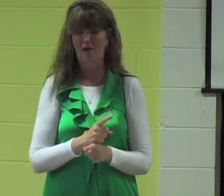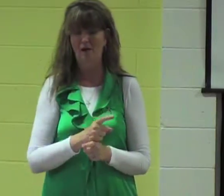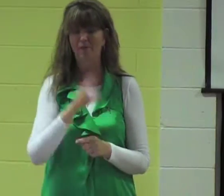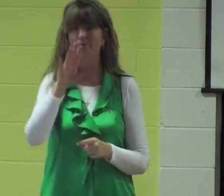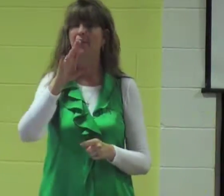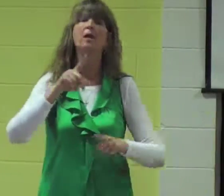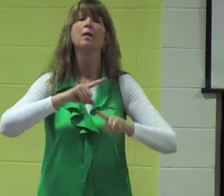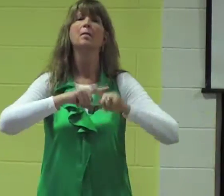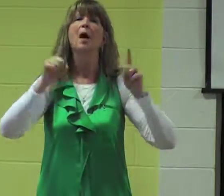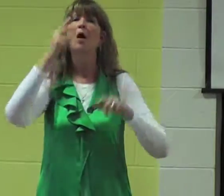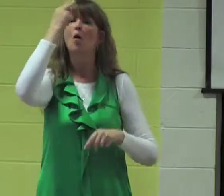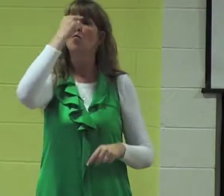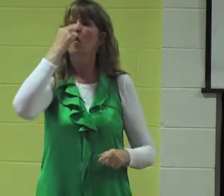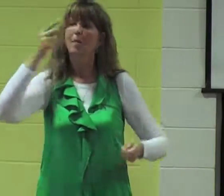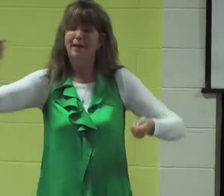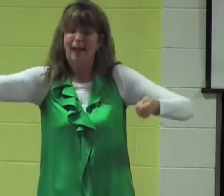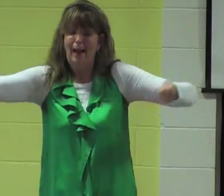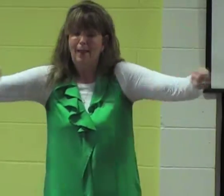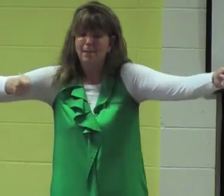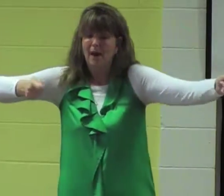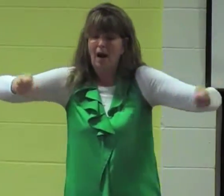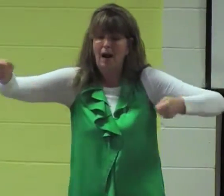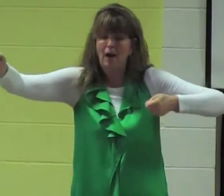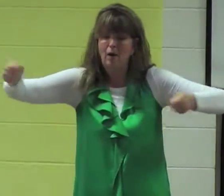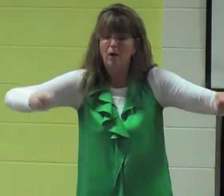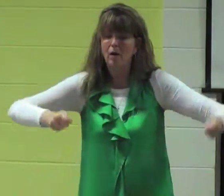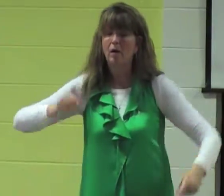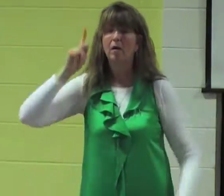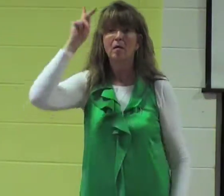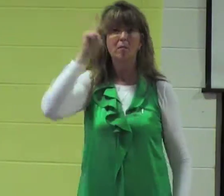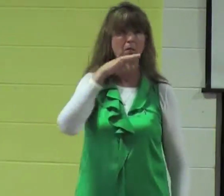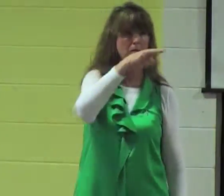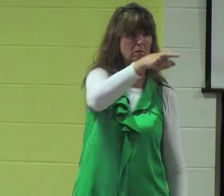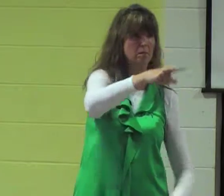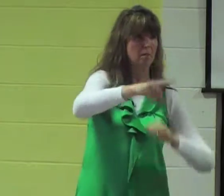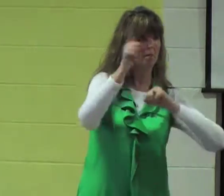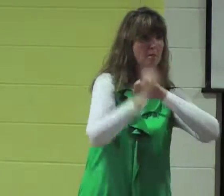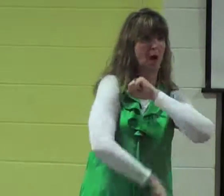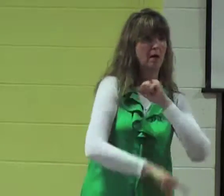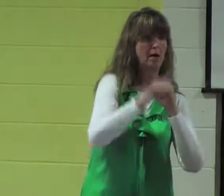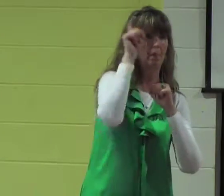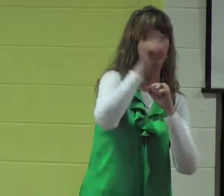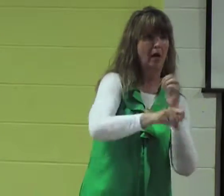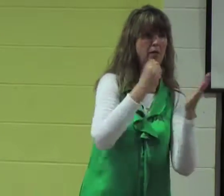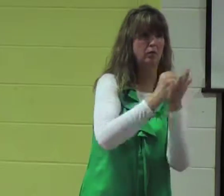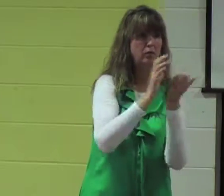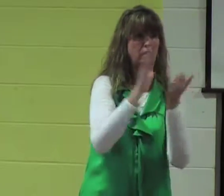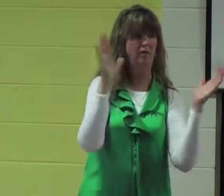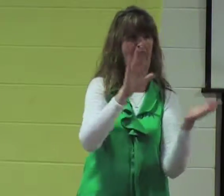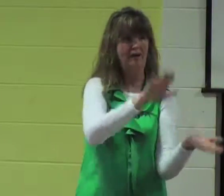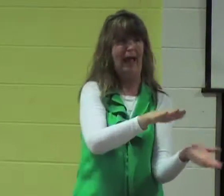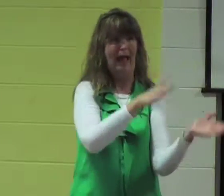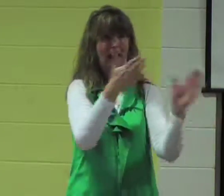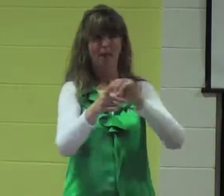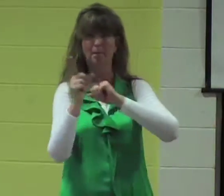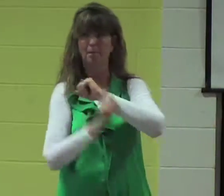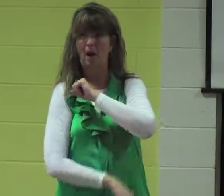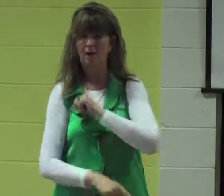That's hard for us to understand because we don't see execution but in the Roman Empire people